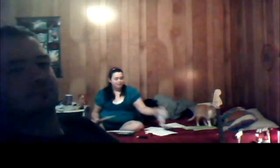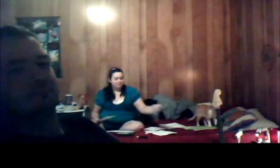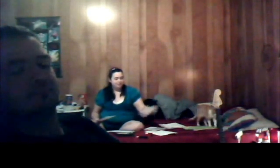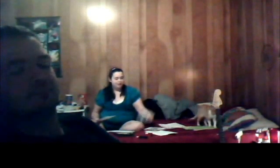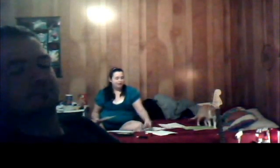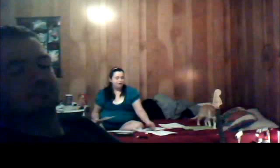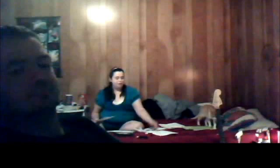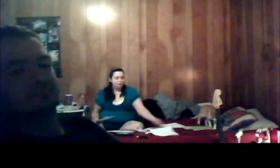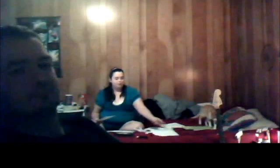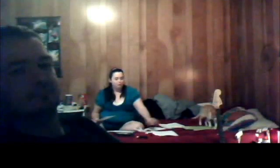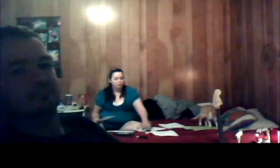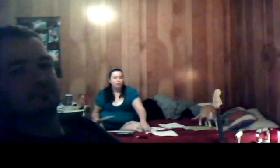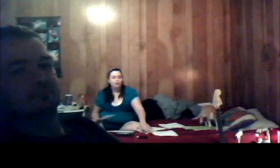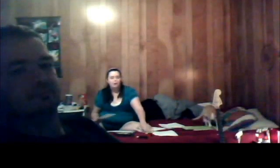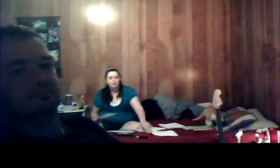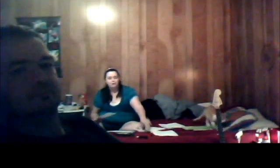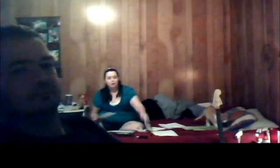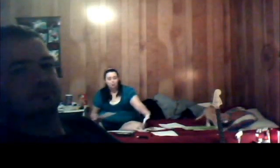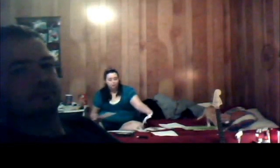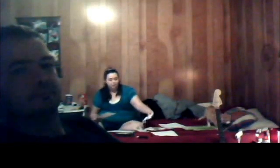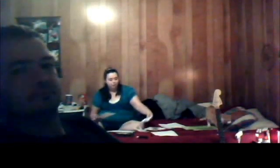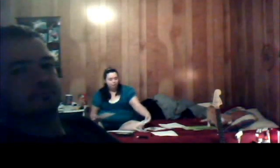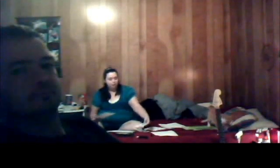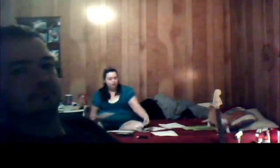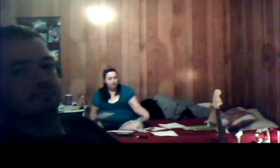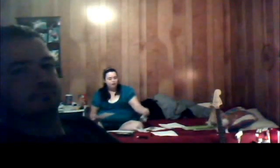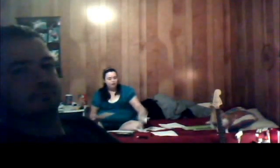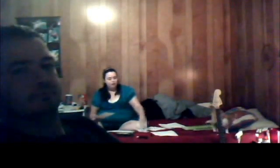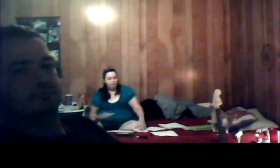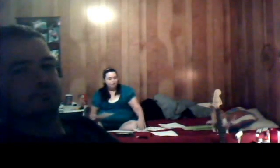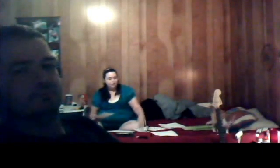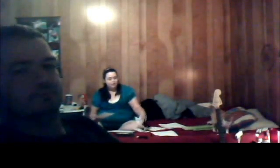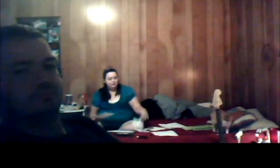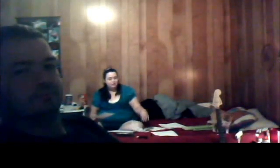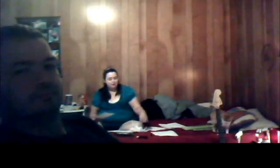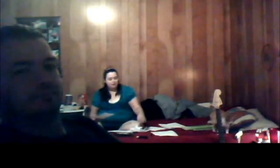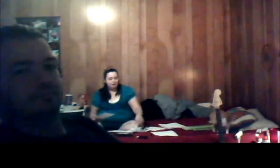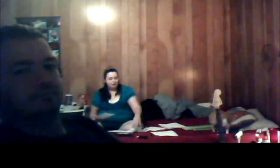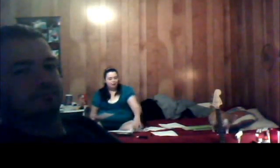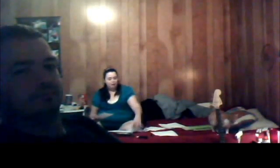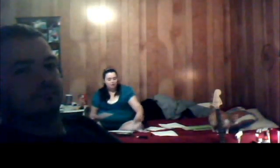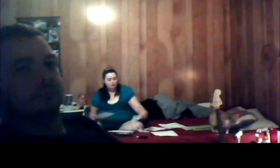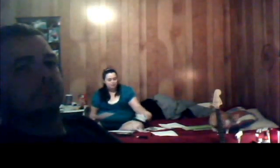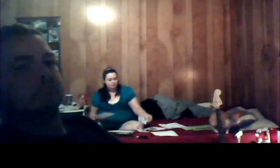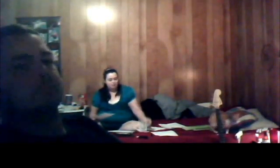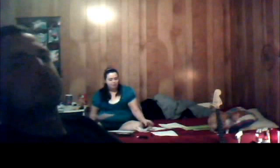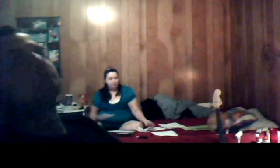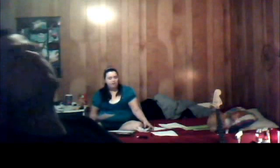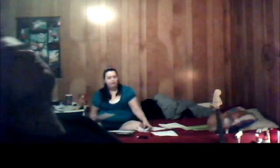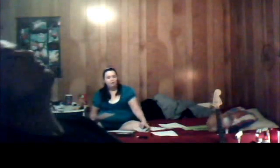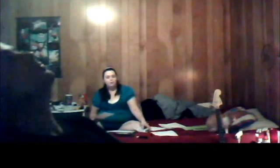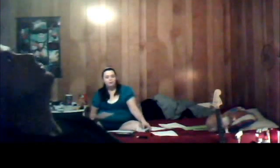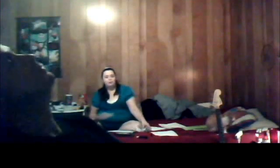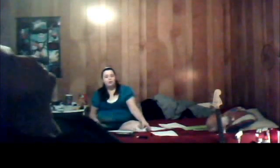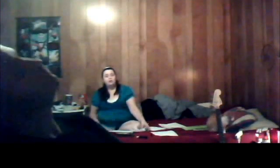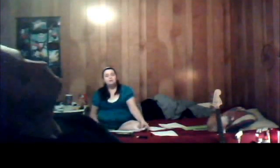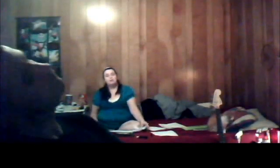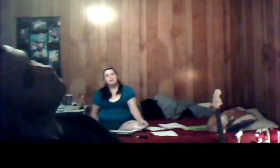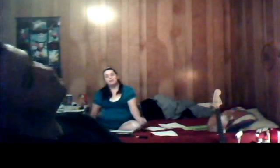I like the newer film noir over the older film noir. Because, I don't know, I'm not a big fan of the older. Though I do like the